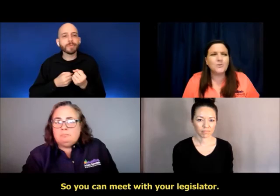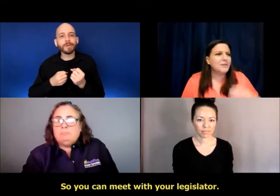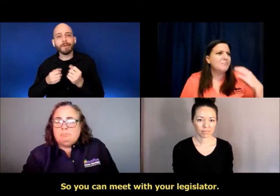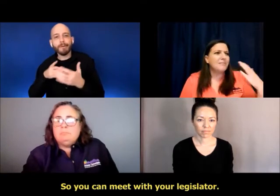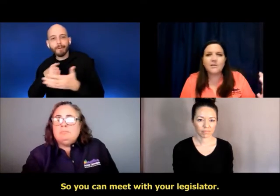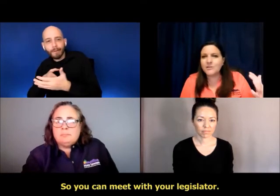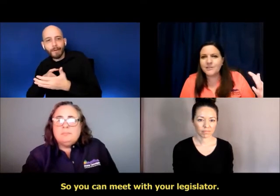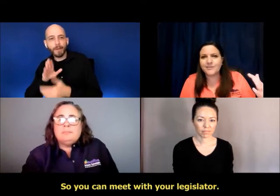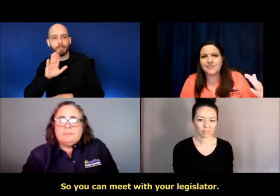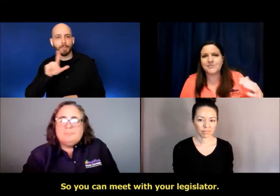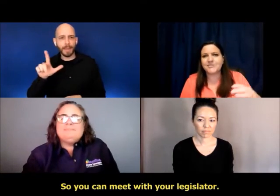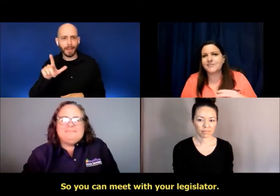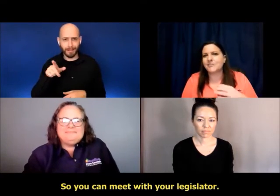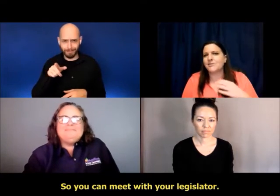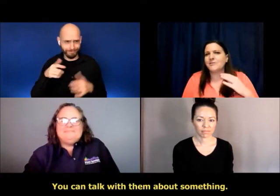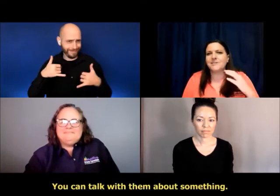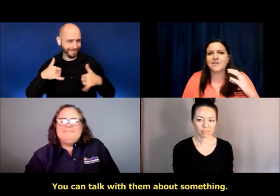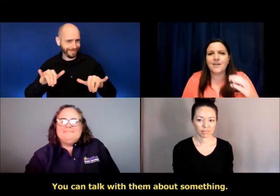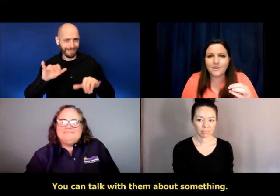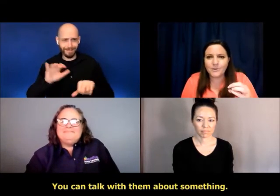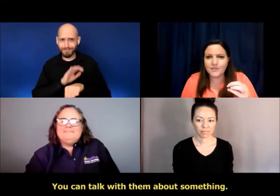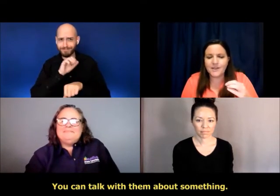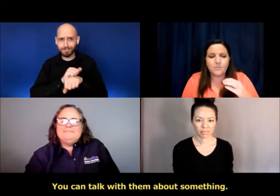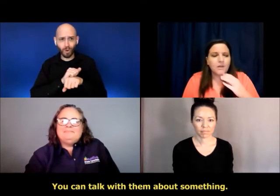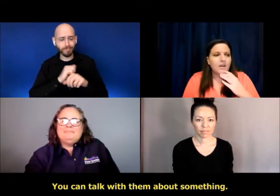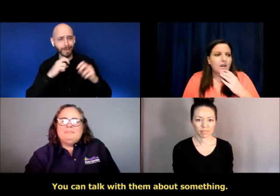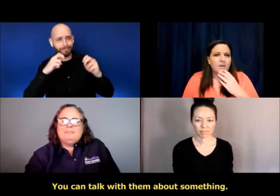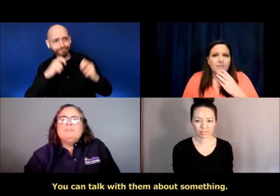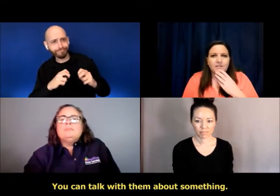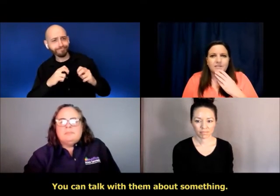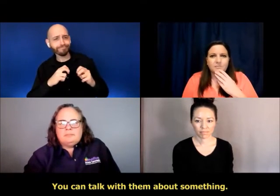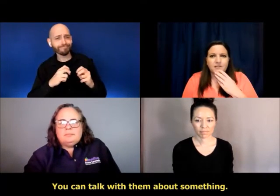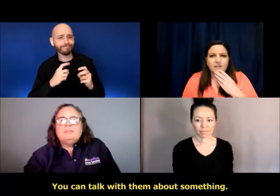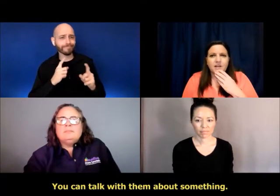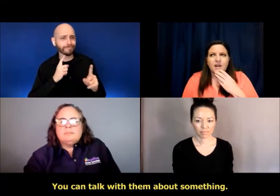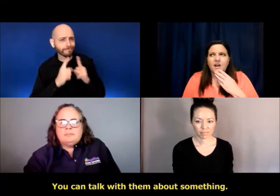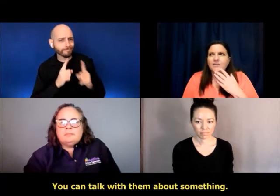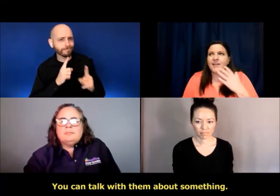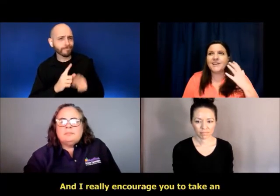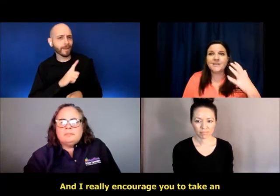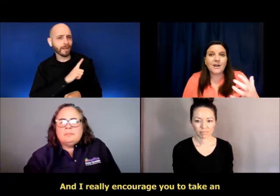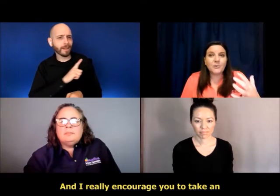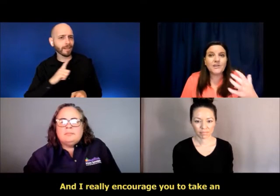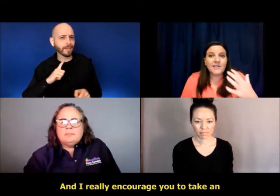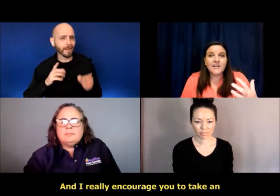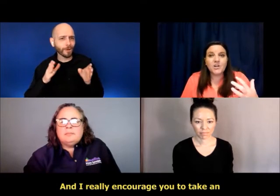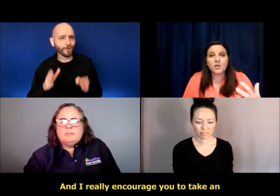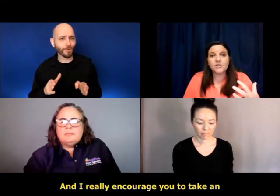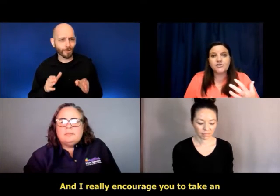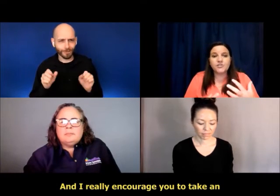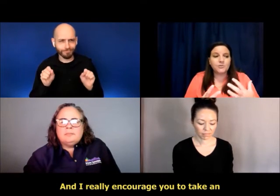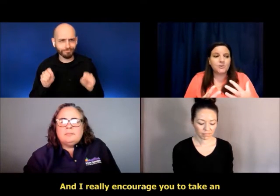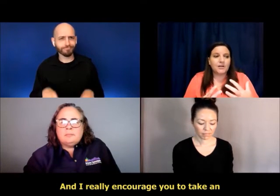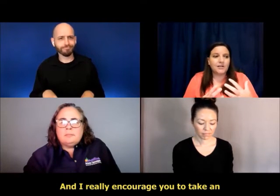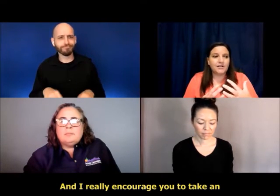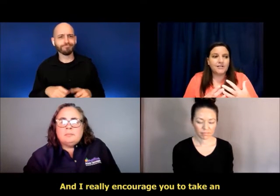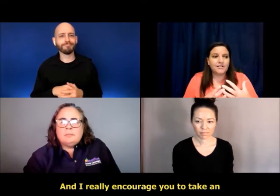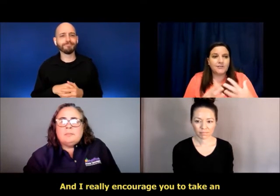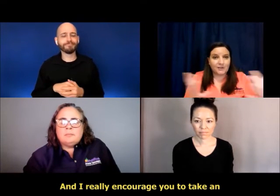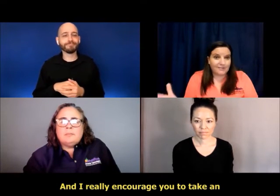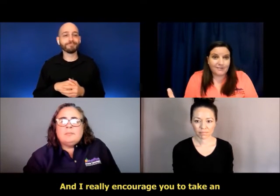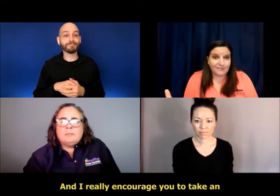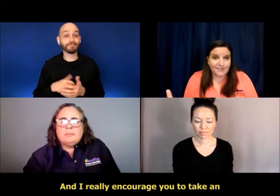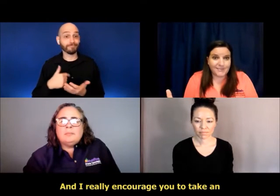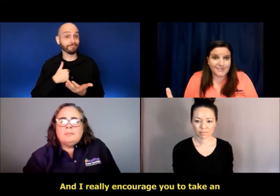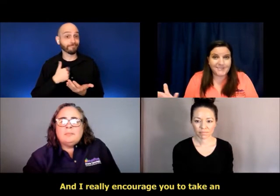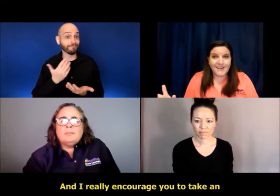that. So you can meet with your legislature. You can talk with them about something. Um, and I really encourage you, uh,